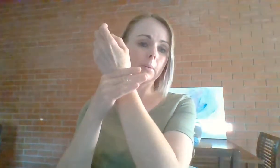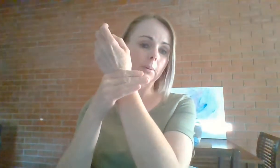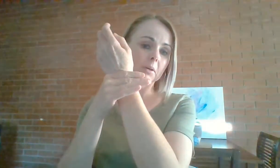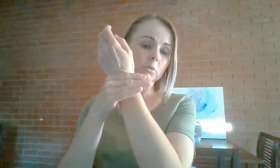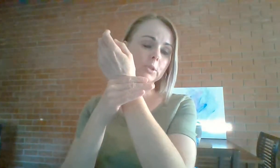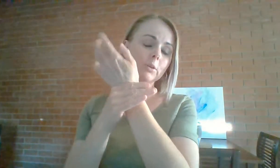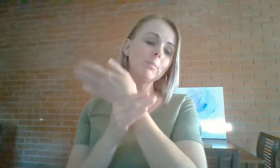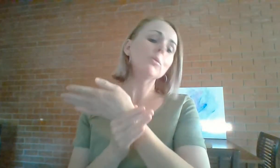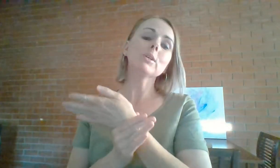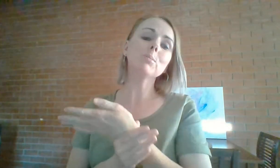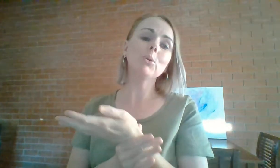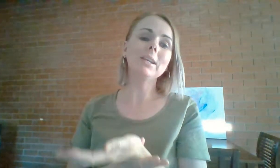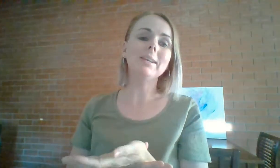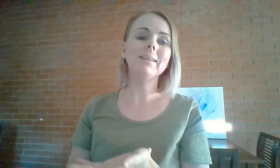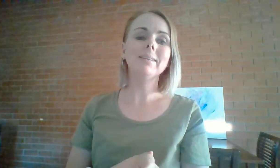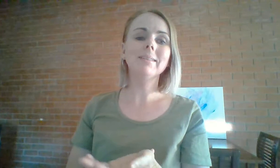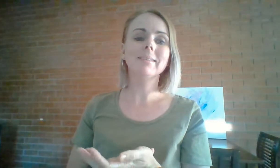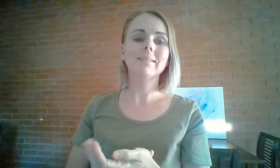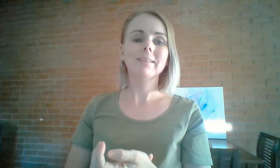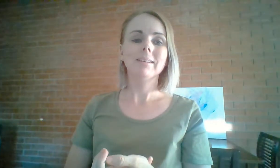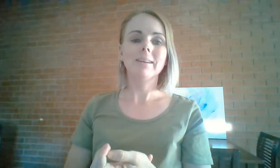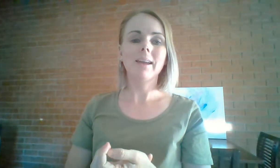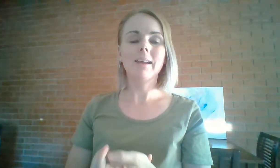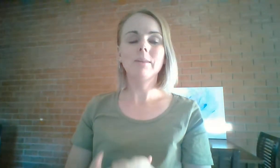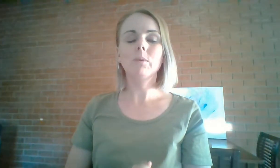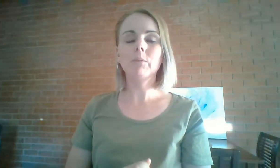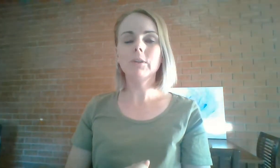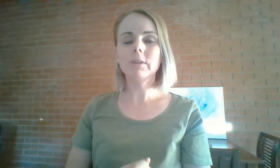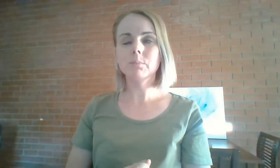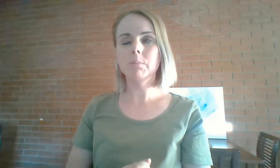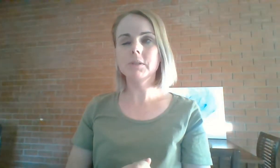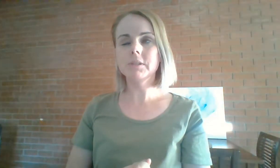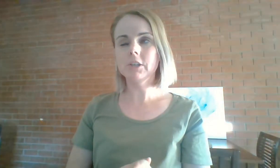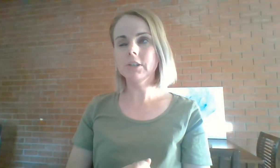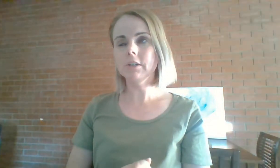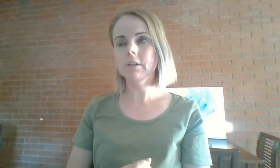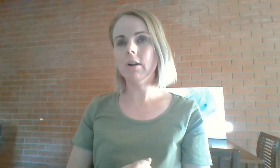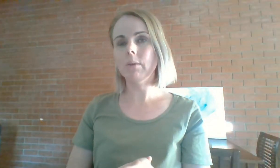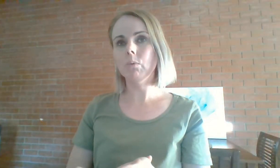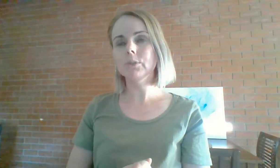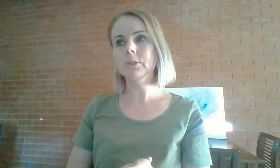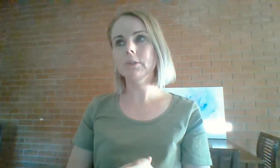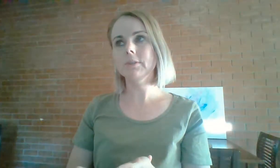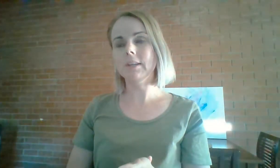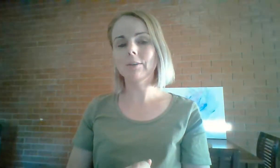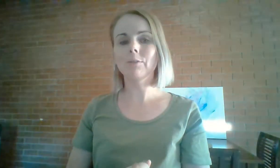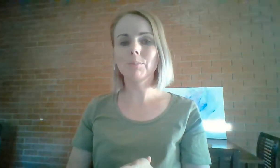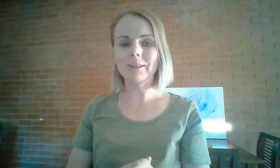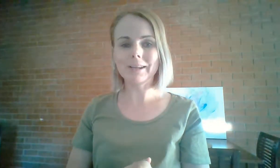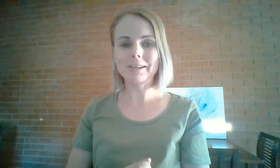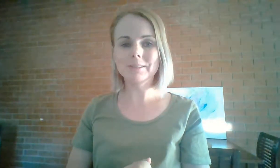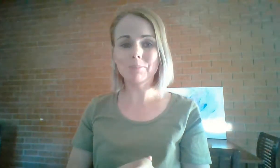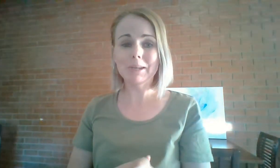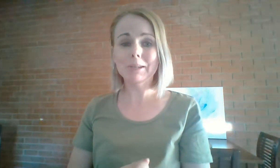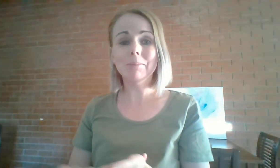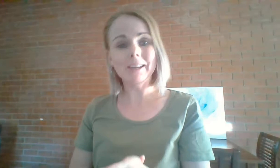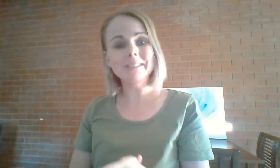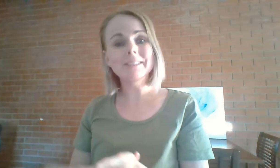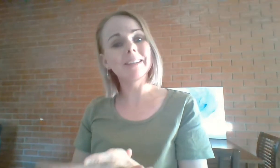Then I want you to grab your wrist point here. And when we're in this position, I want you to think of a place being in a place in